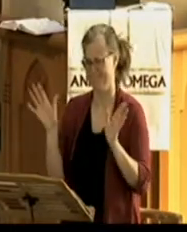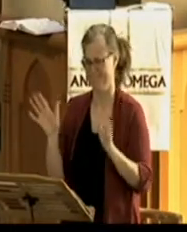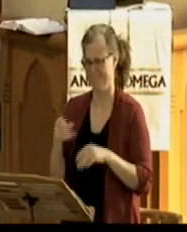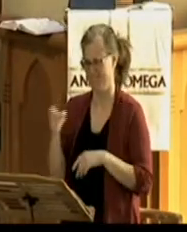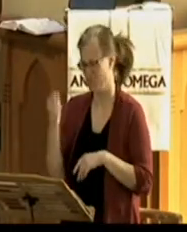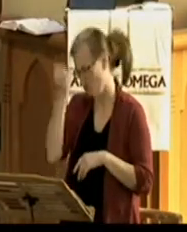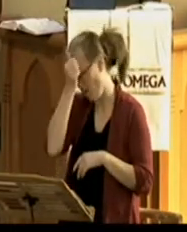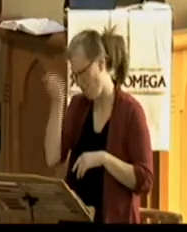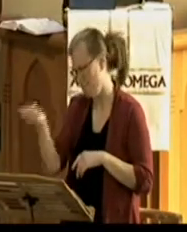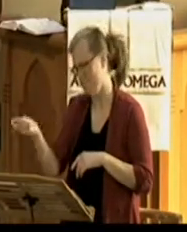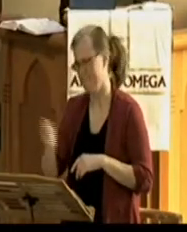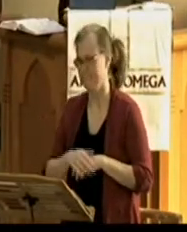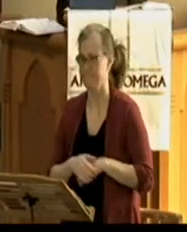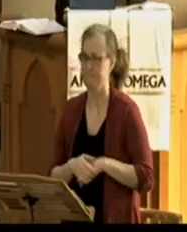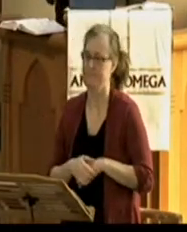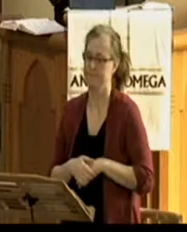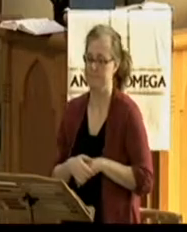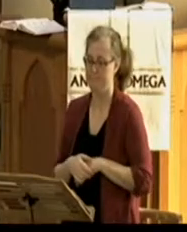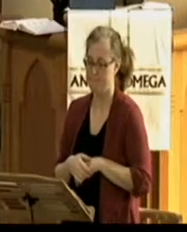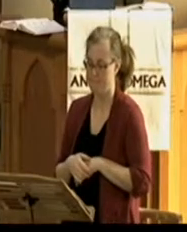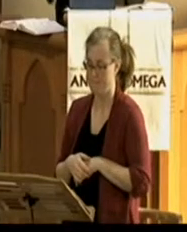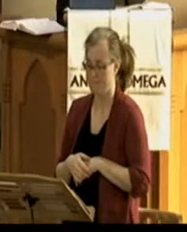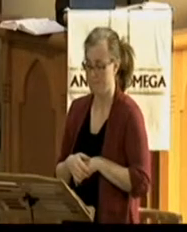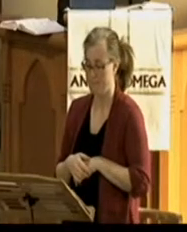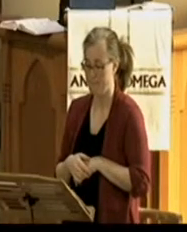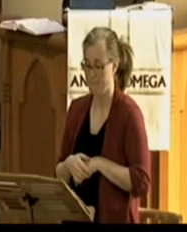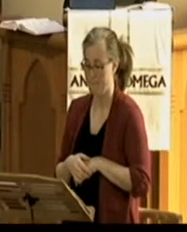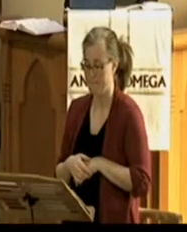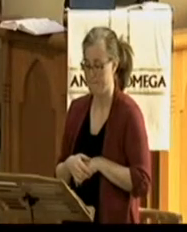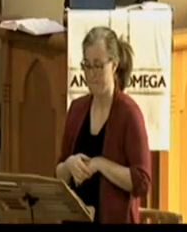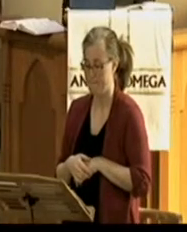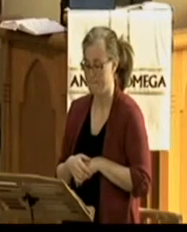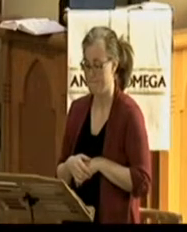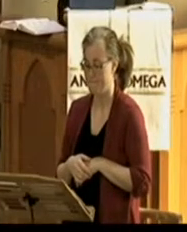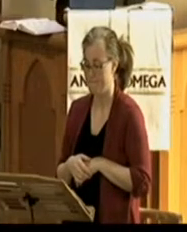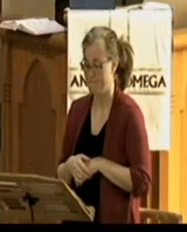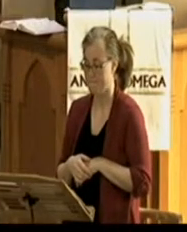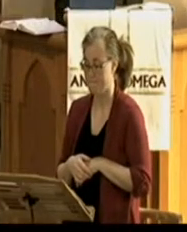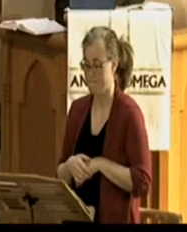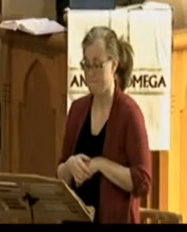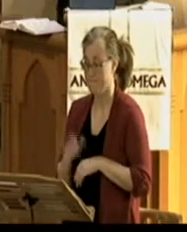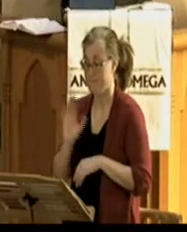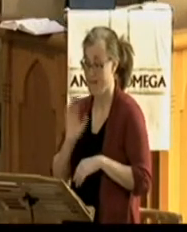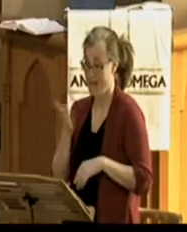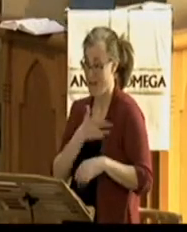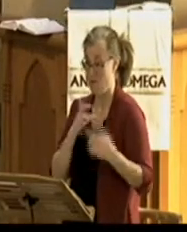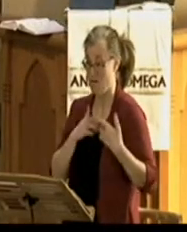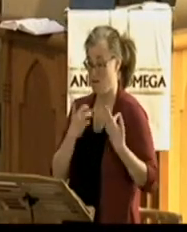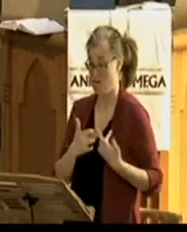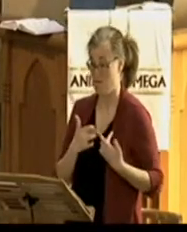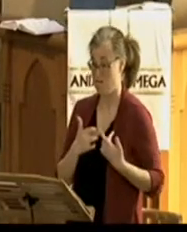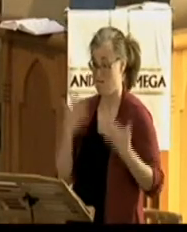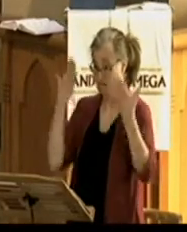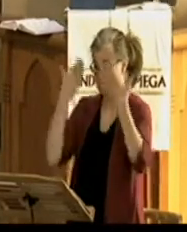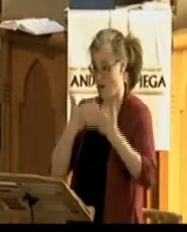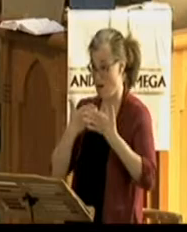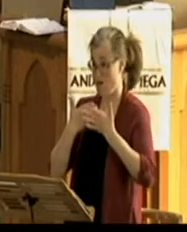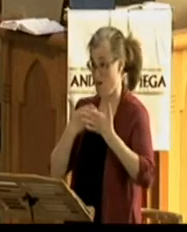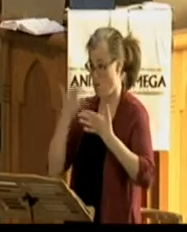Because sin has darkened our hearts. And notice when Jesus reveals evidences to his resurrection. Which shows the Heavenly